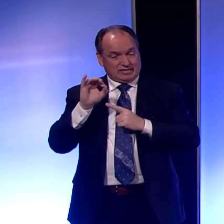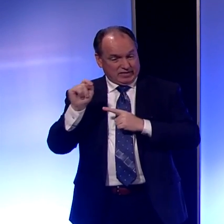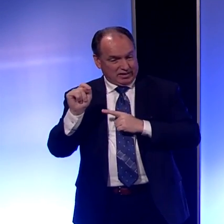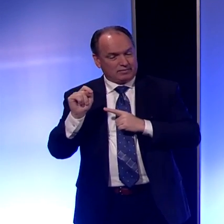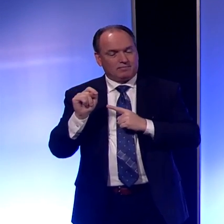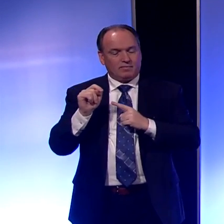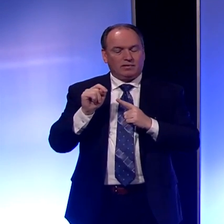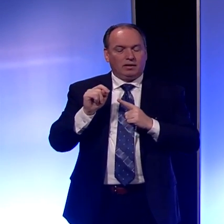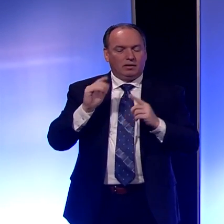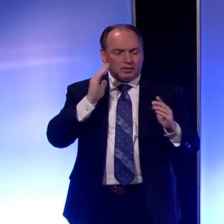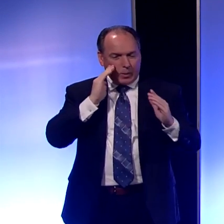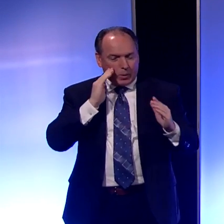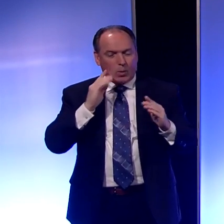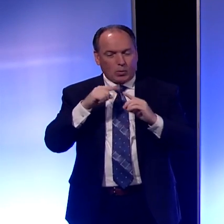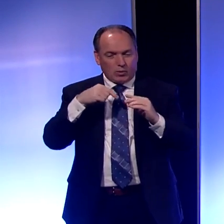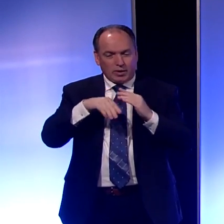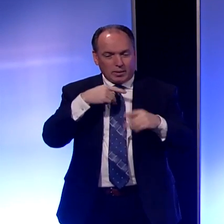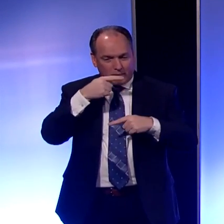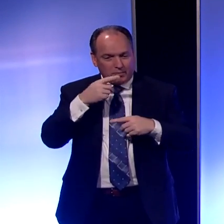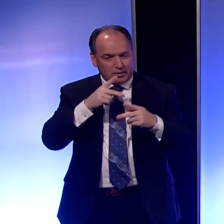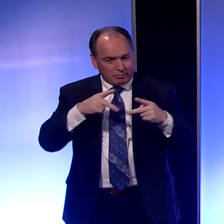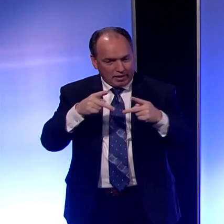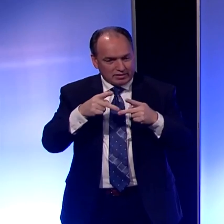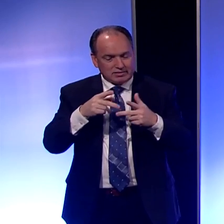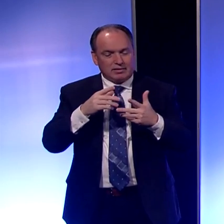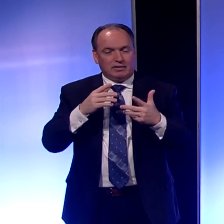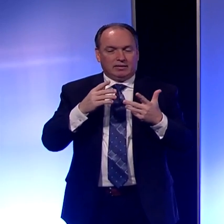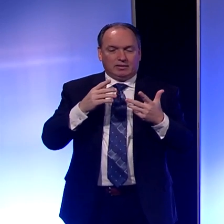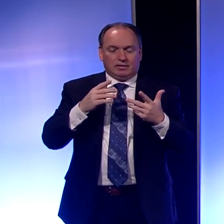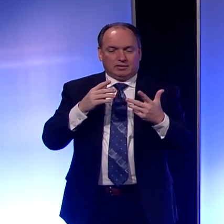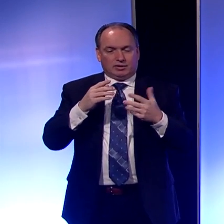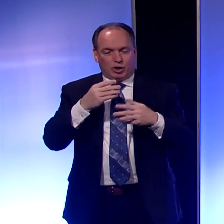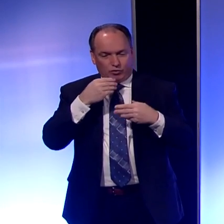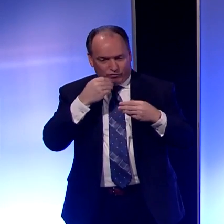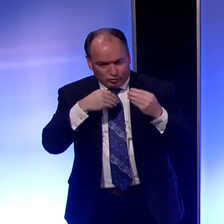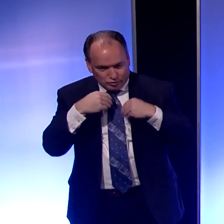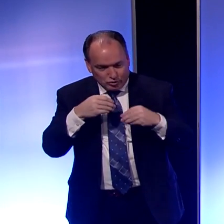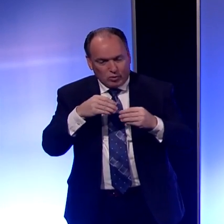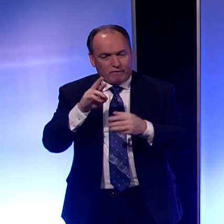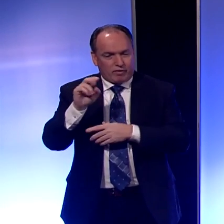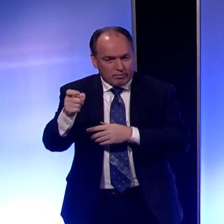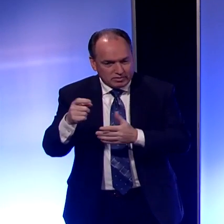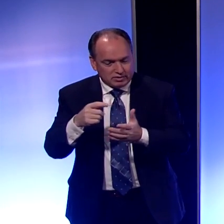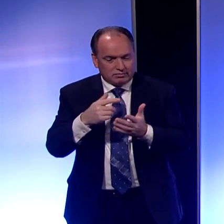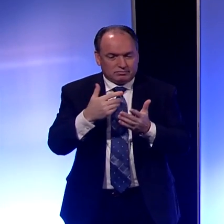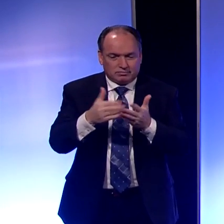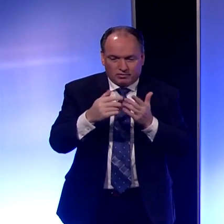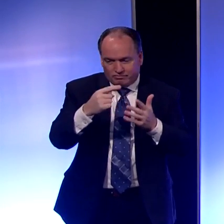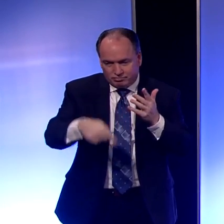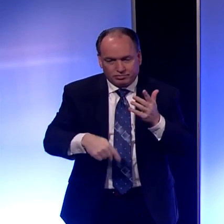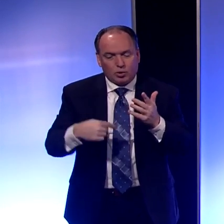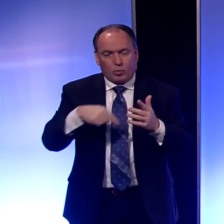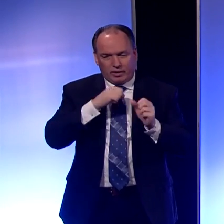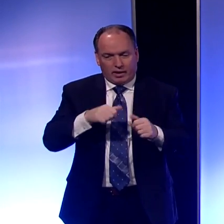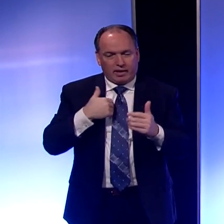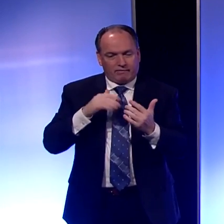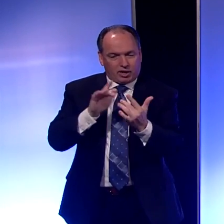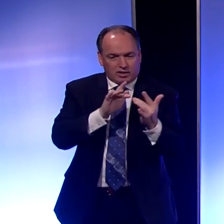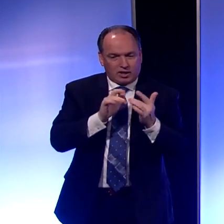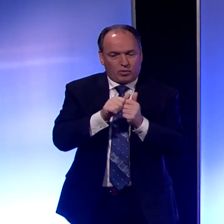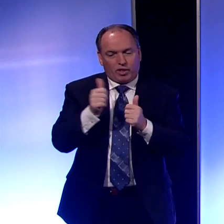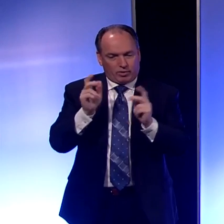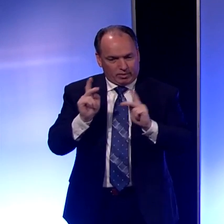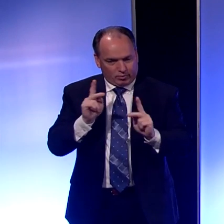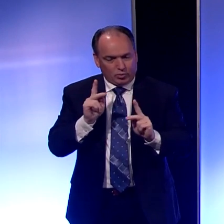we are in a public place, such as a grocery store, a pharmacy, any place like that, that we could have contact where